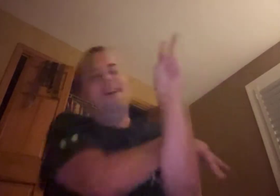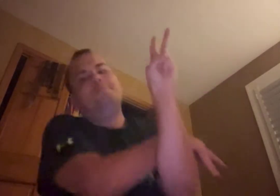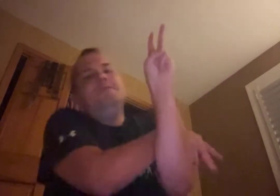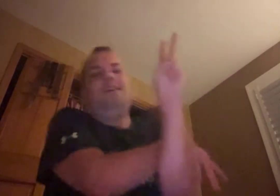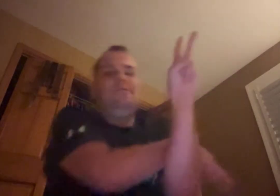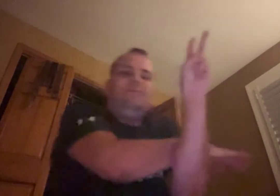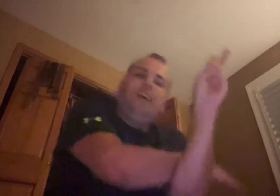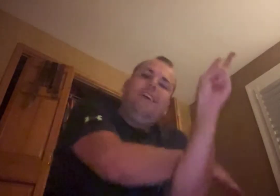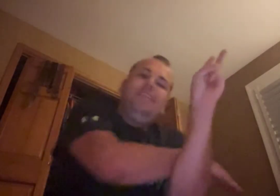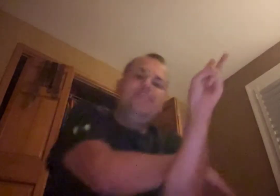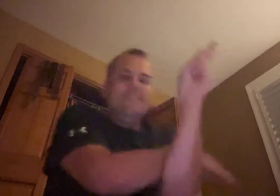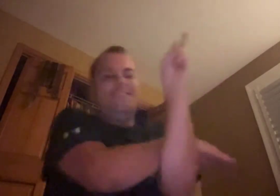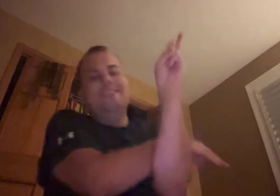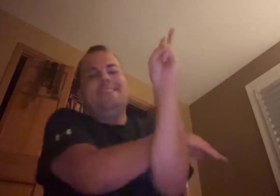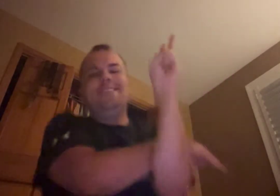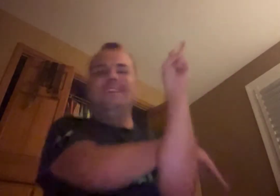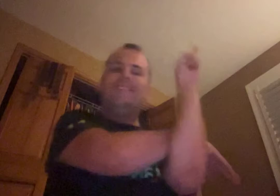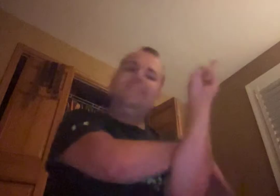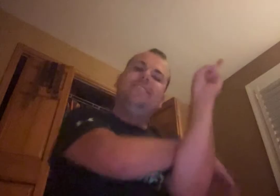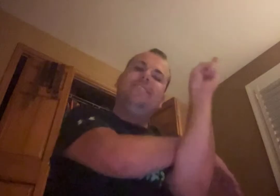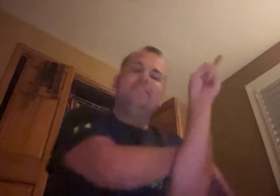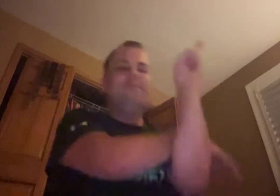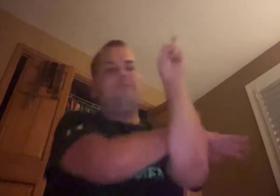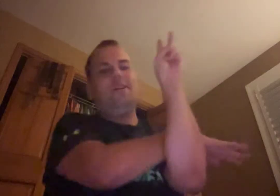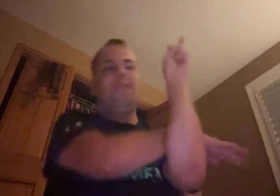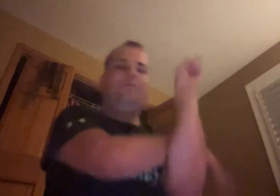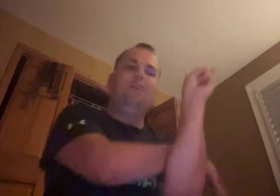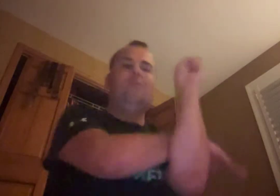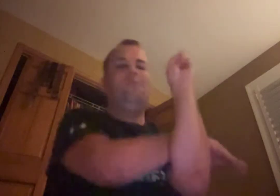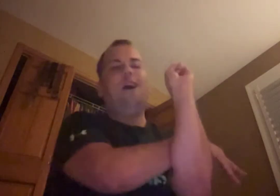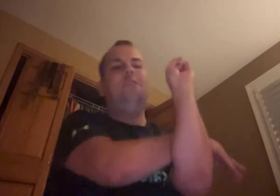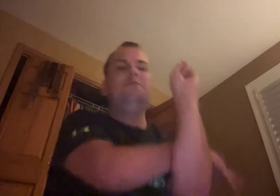happy all day Chickadee, chickadee, float my wings